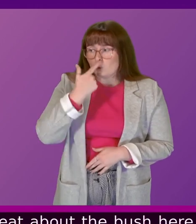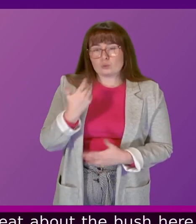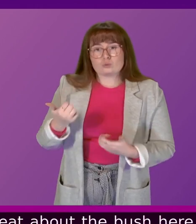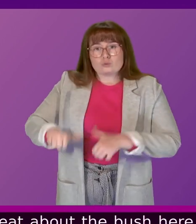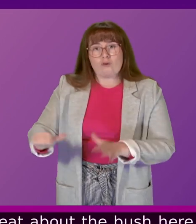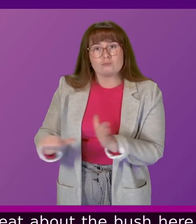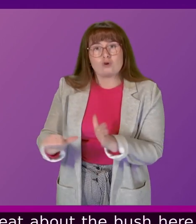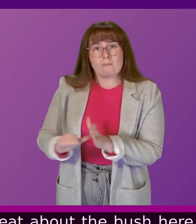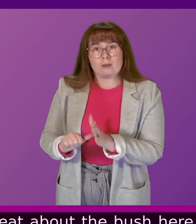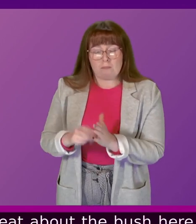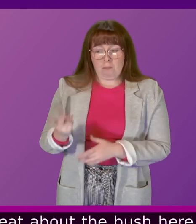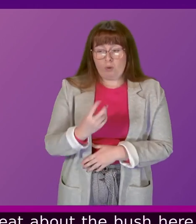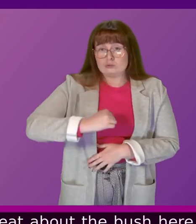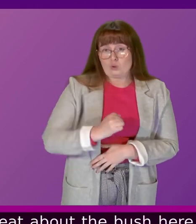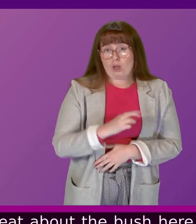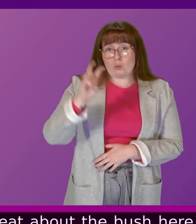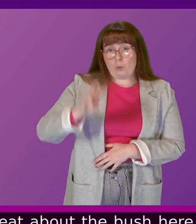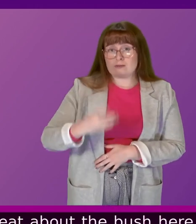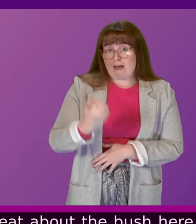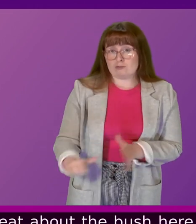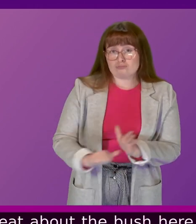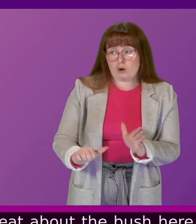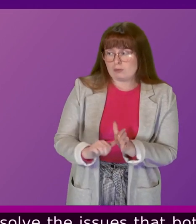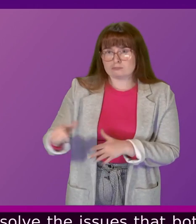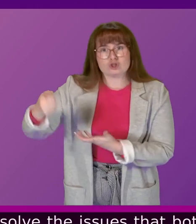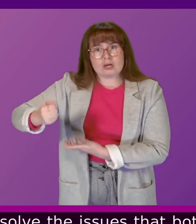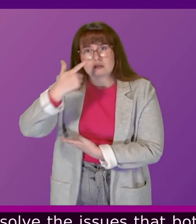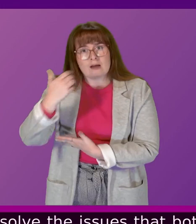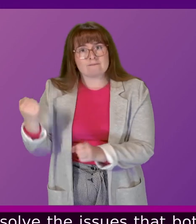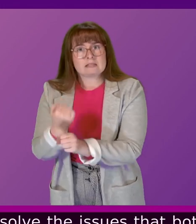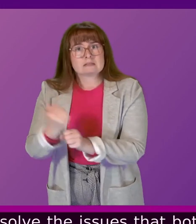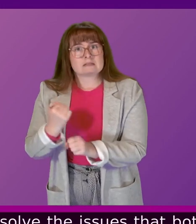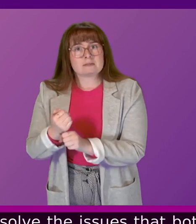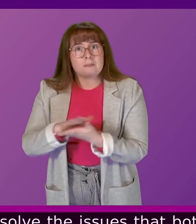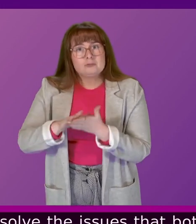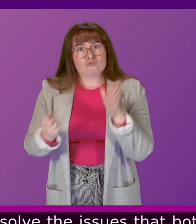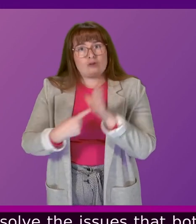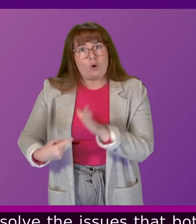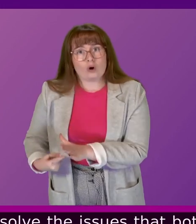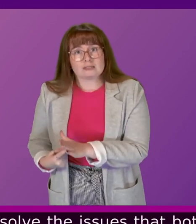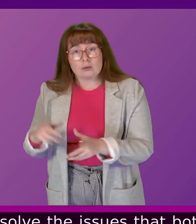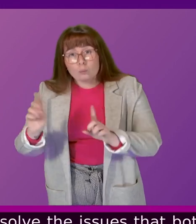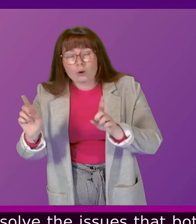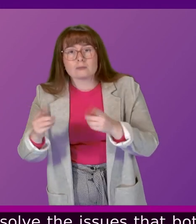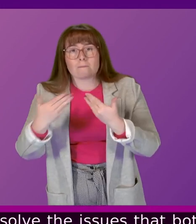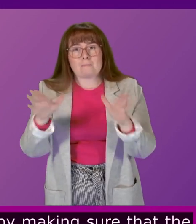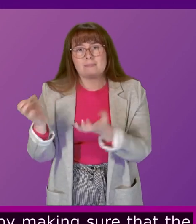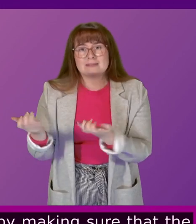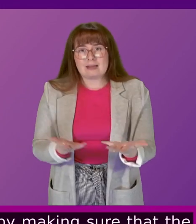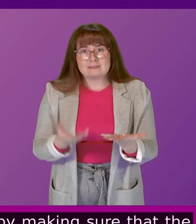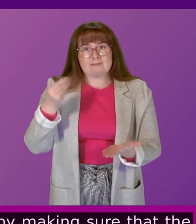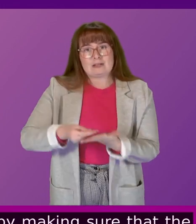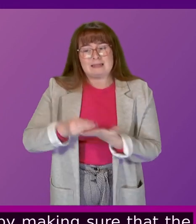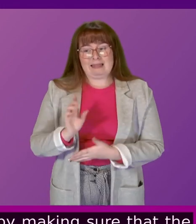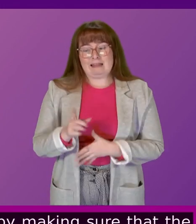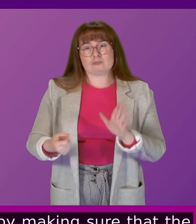issues that both Wales and Scotland are facing by making sure the priority is public services funding.